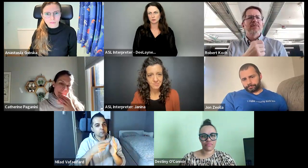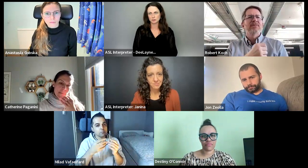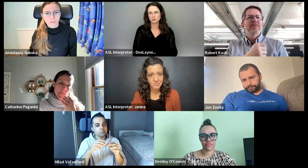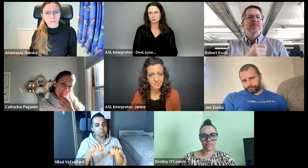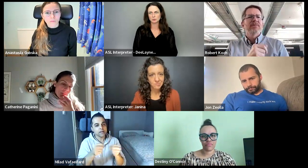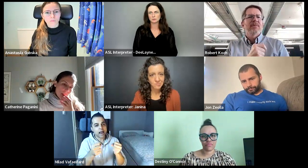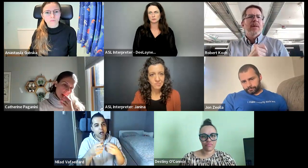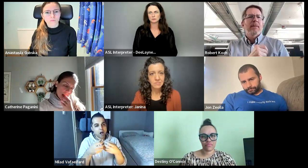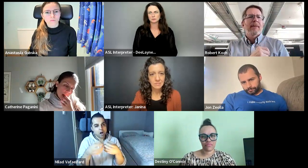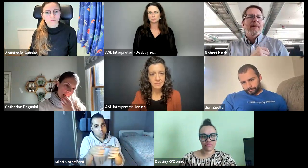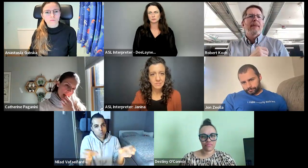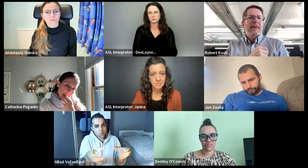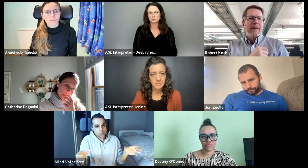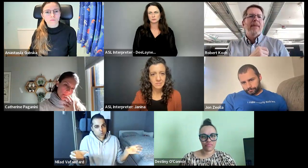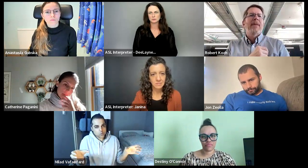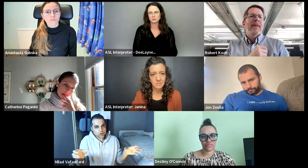within the larger group.